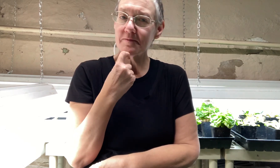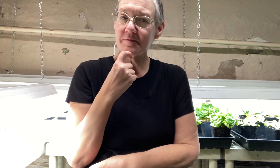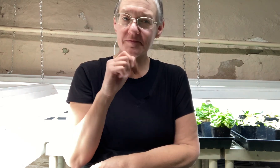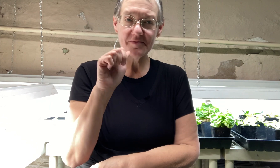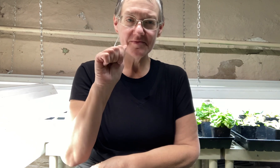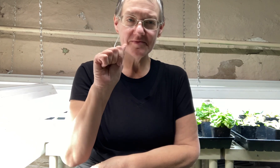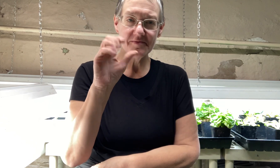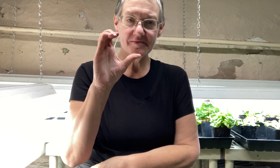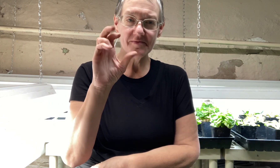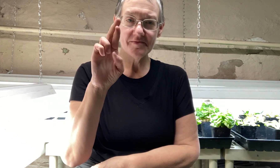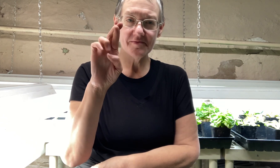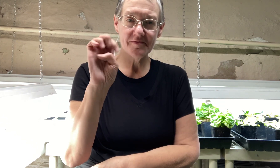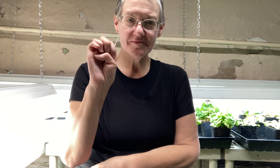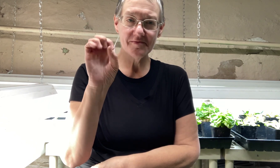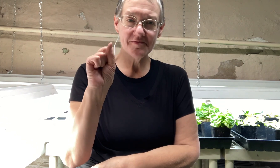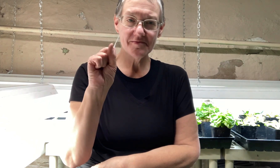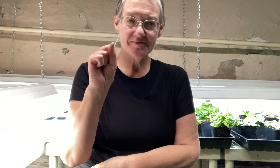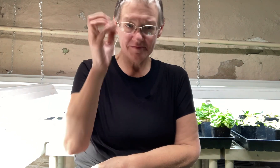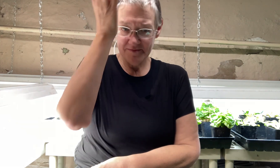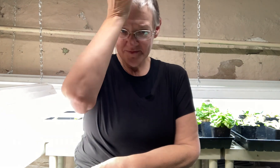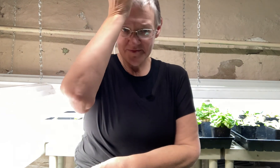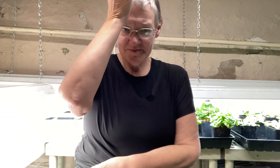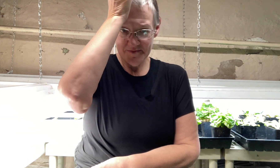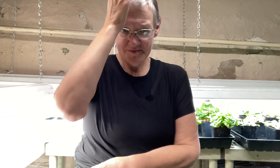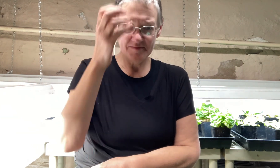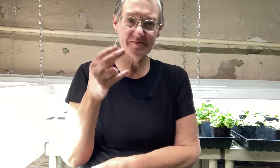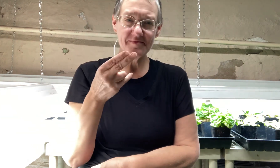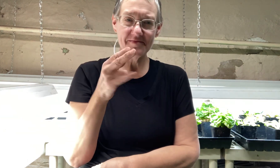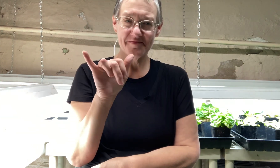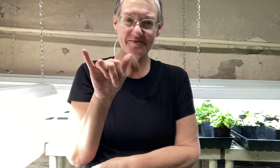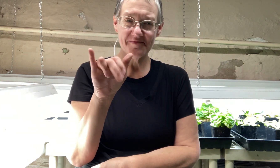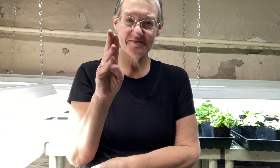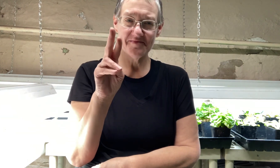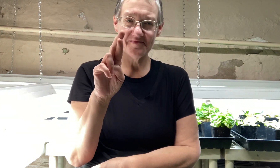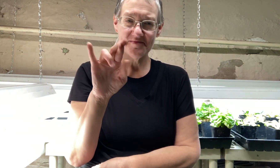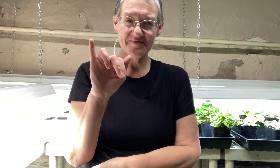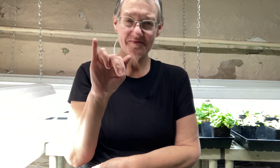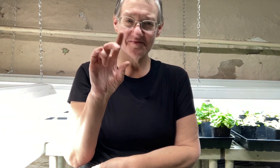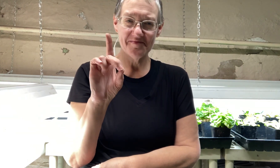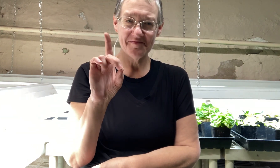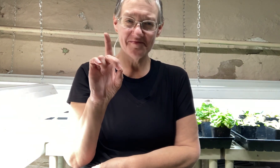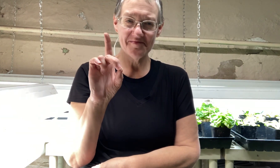the variety is red acres cabbage and it's a hybrid too